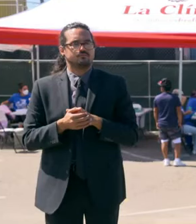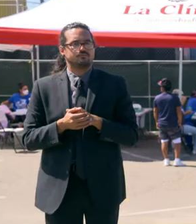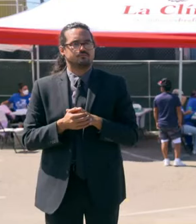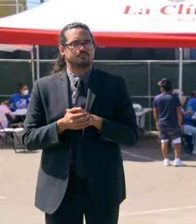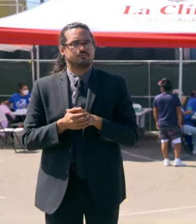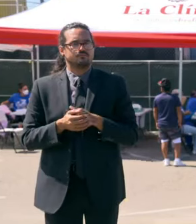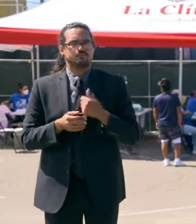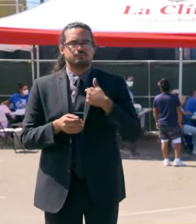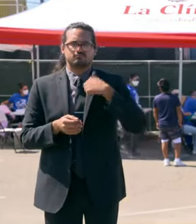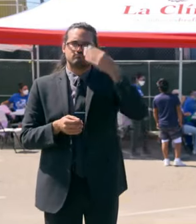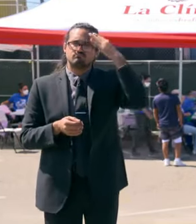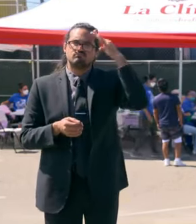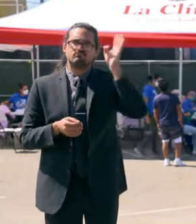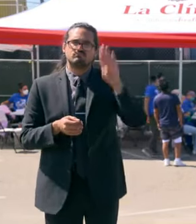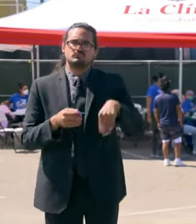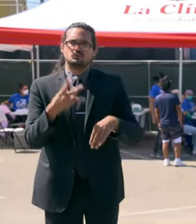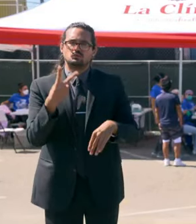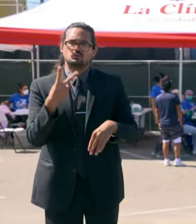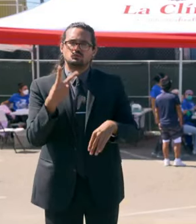referencing.